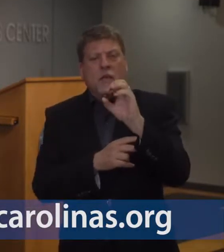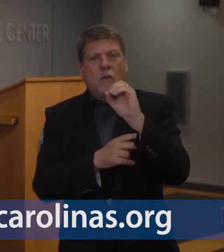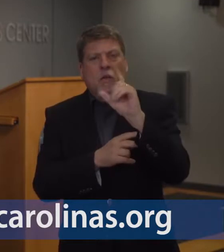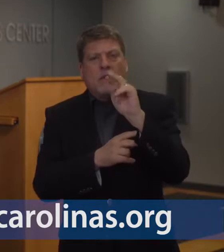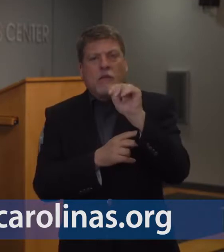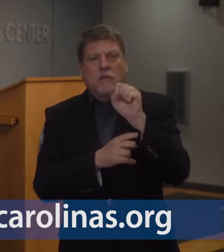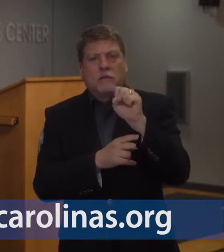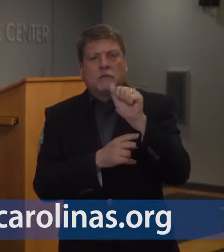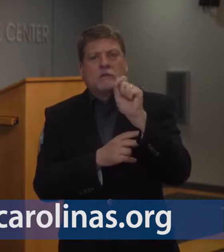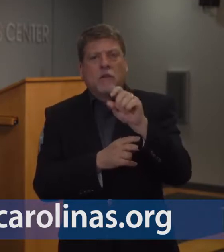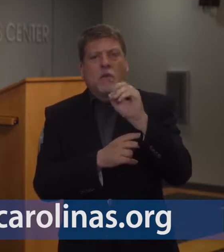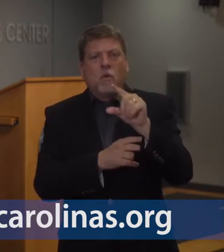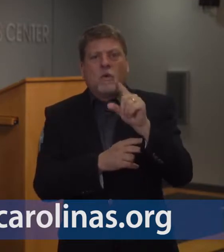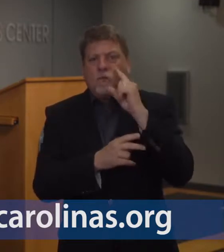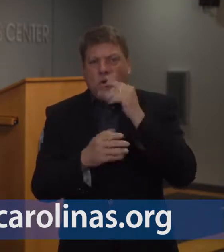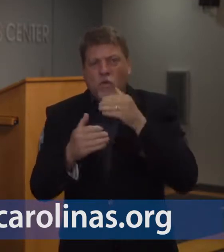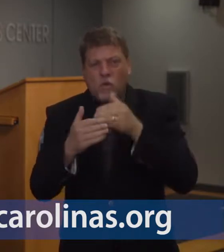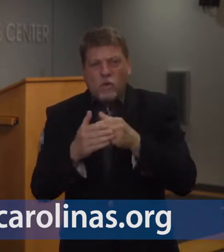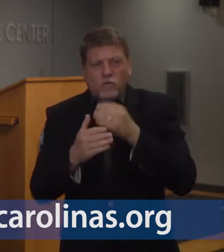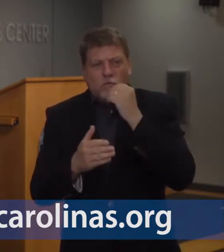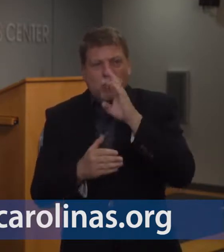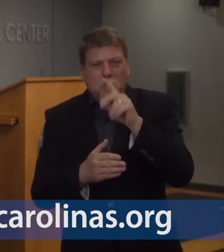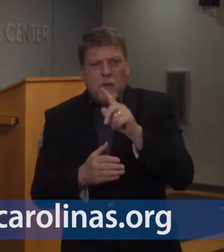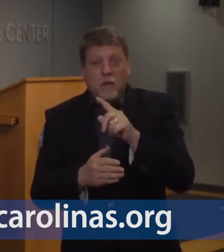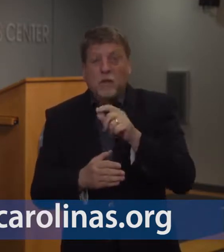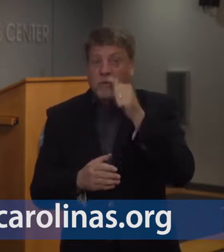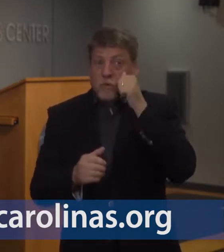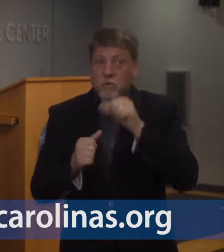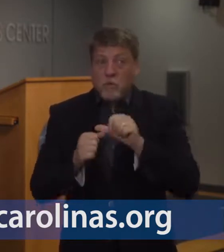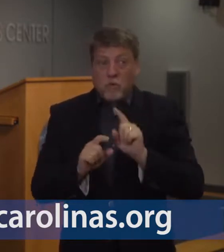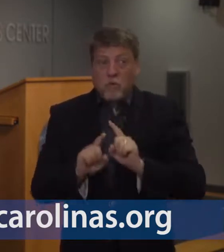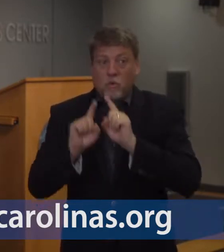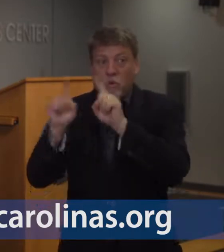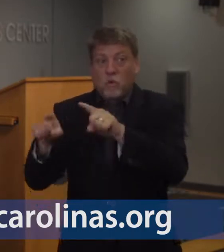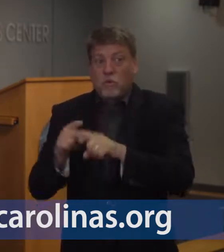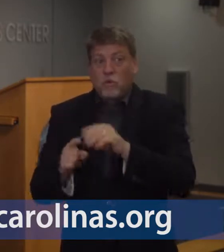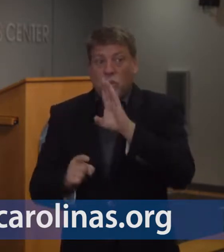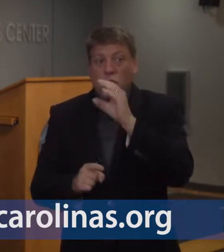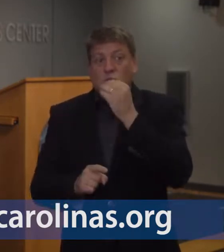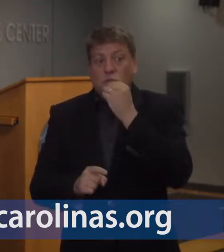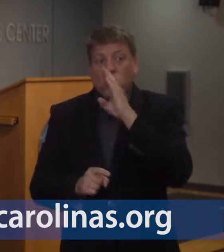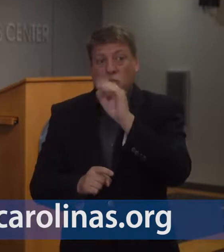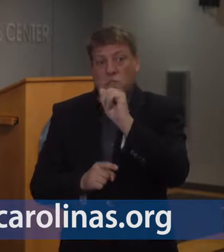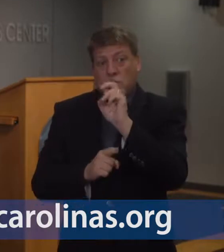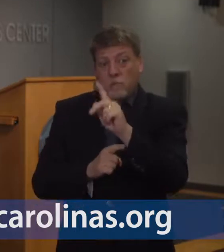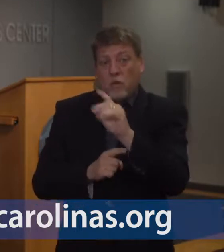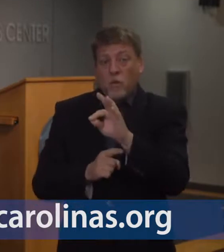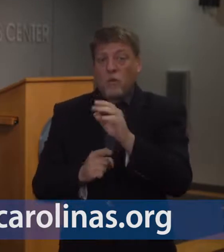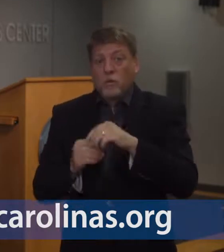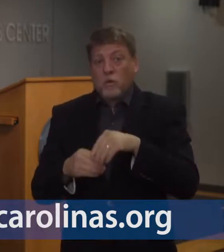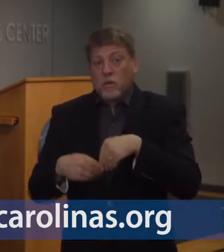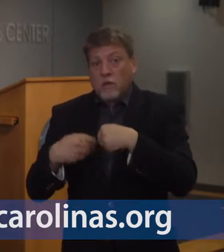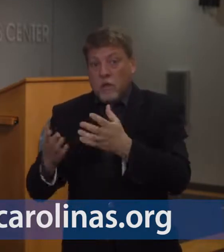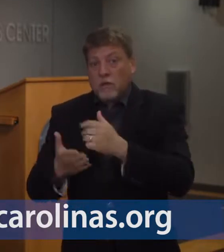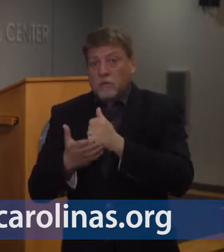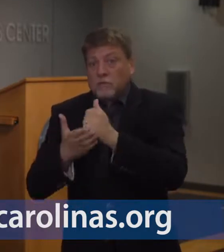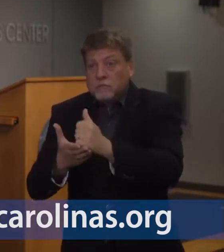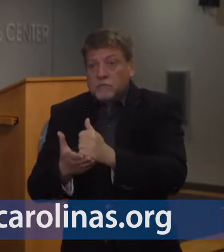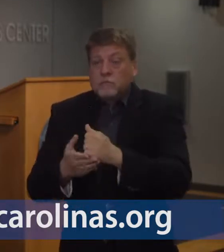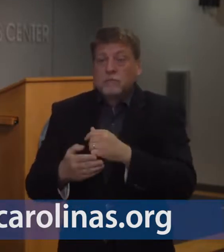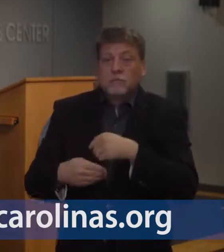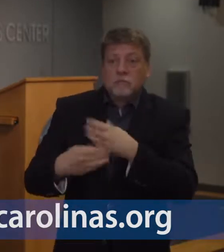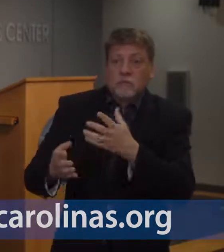website of a food bank near you. And remember, a trip to the food bank to get or give food or to volunteer is not